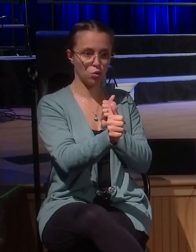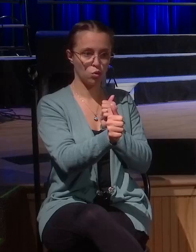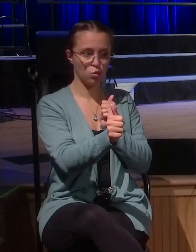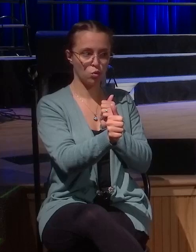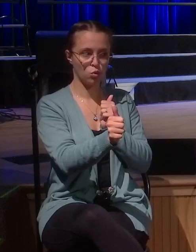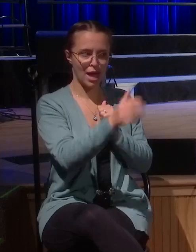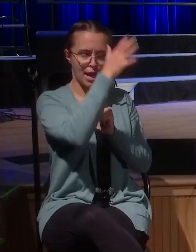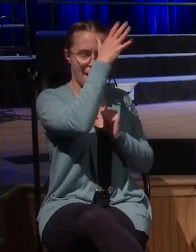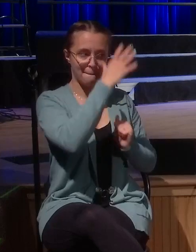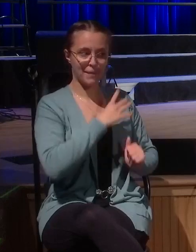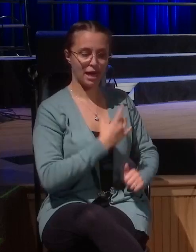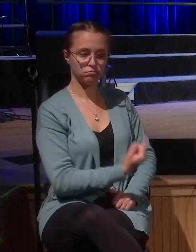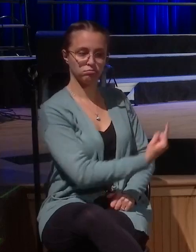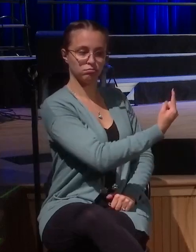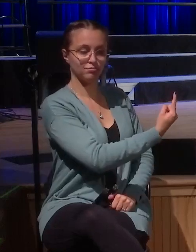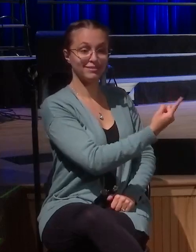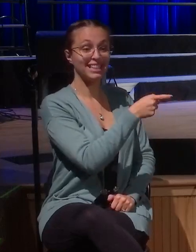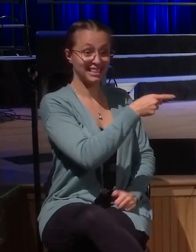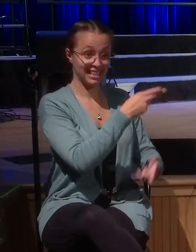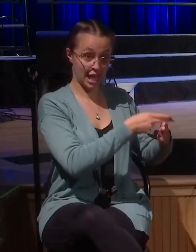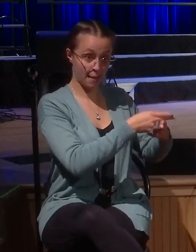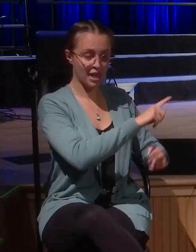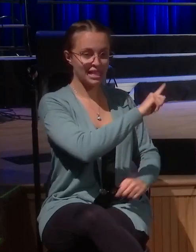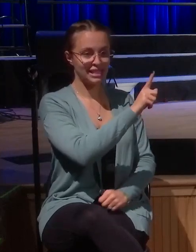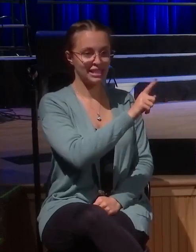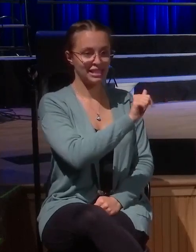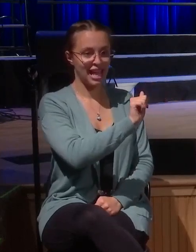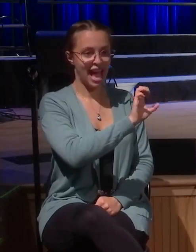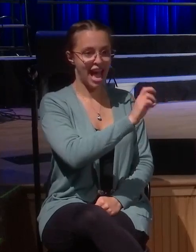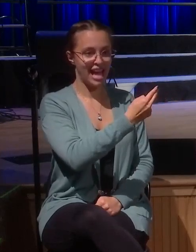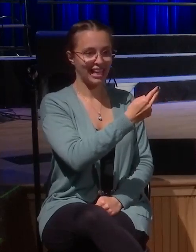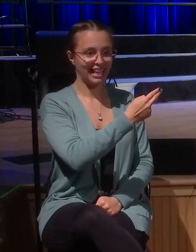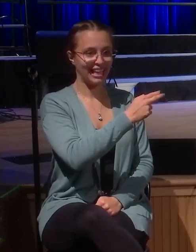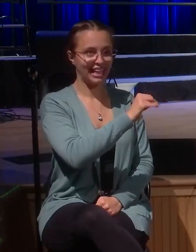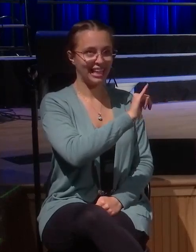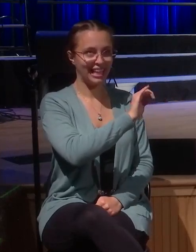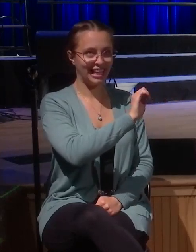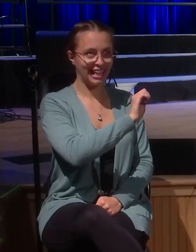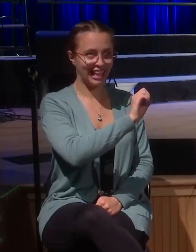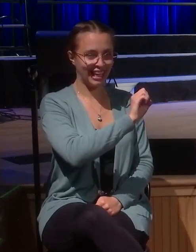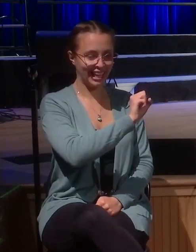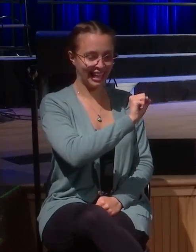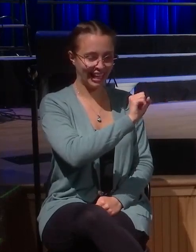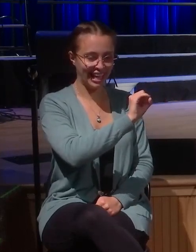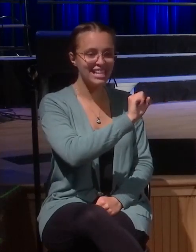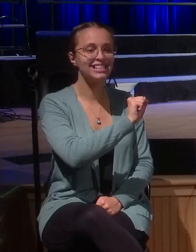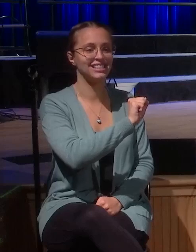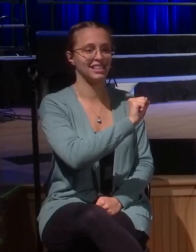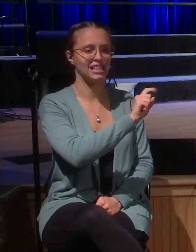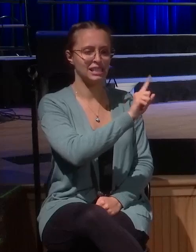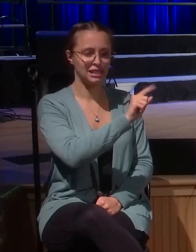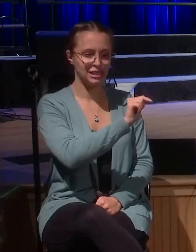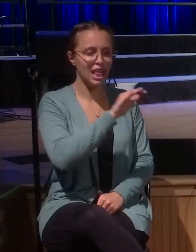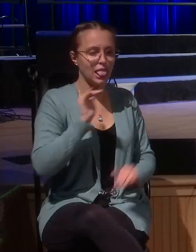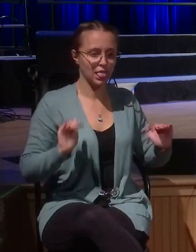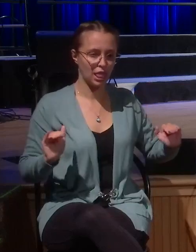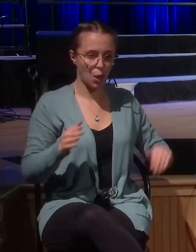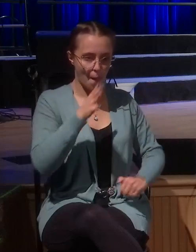was a chief tax collector and he was rich. That's all we need to start right now. We're setting the stage for the story today. You guys